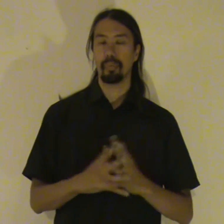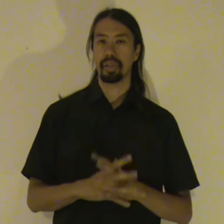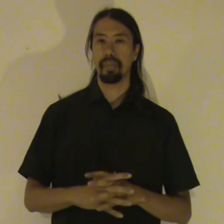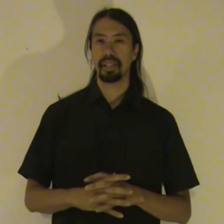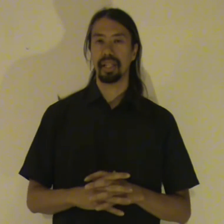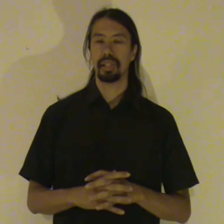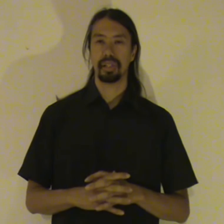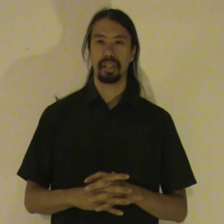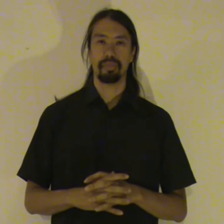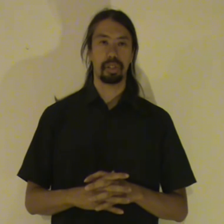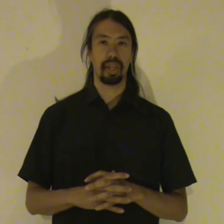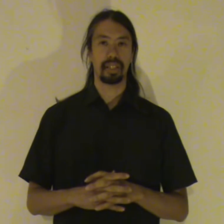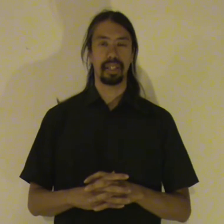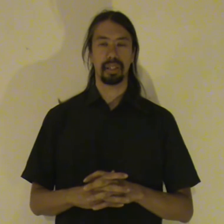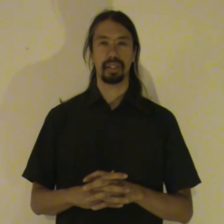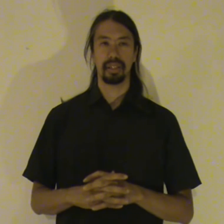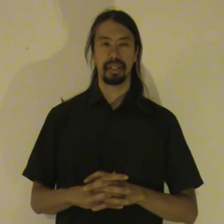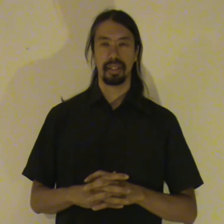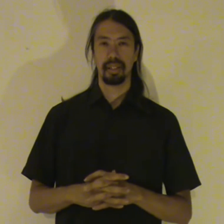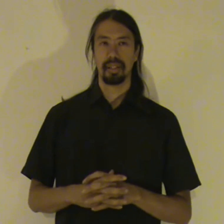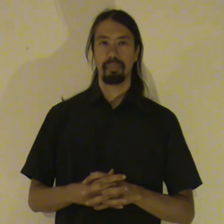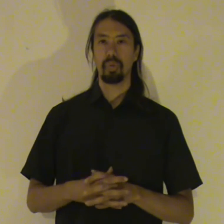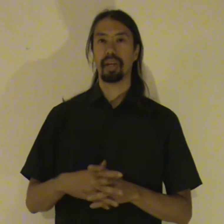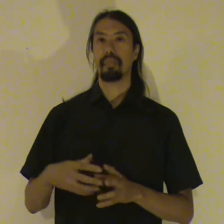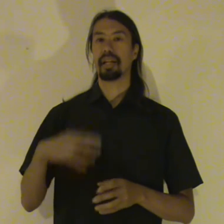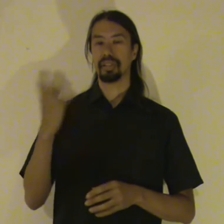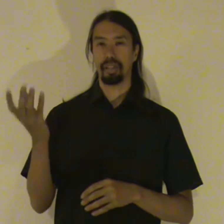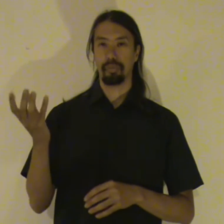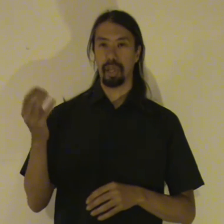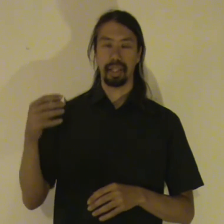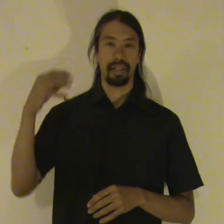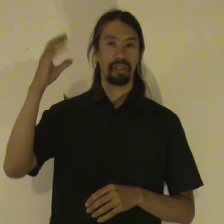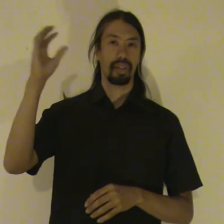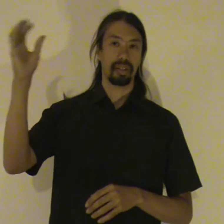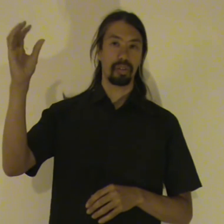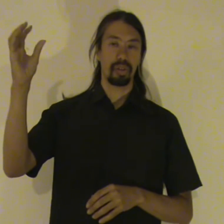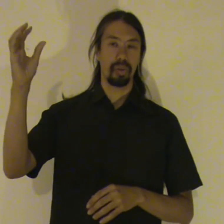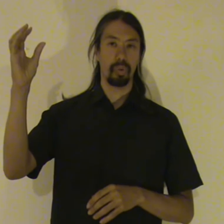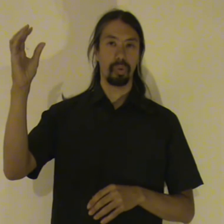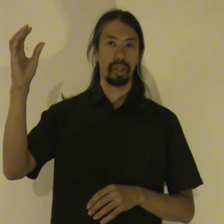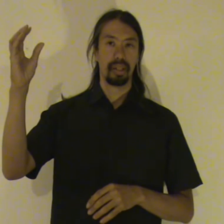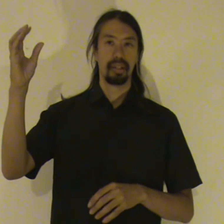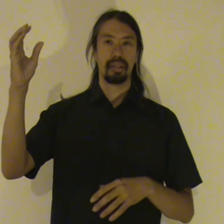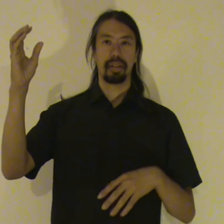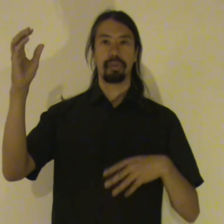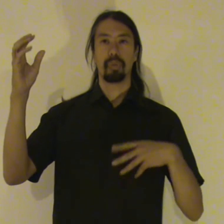with imagination and visualization. You can imagine something. And then it is connected to you. If you